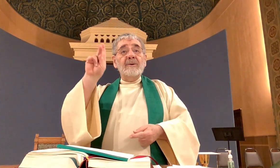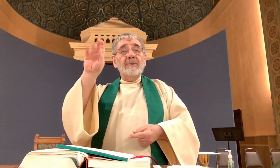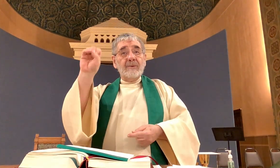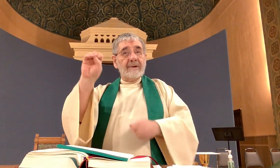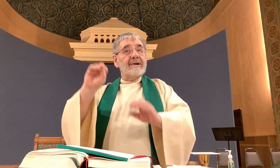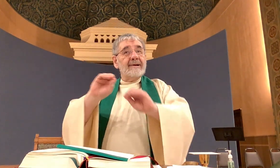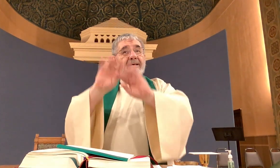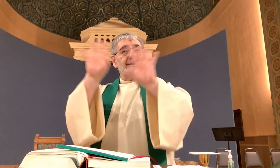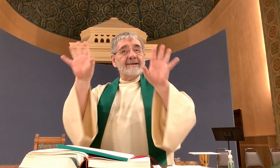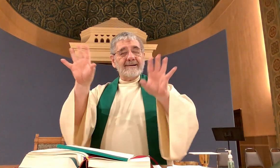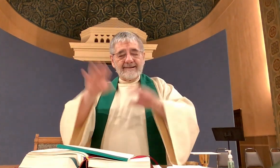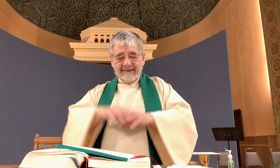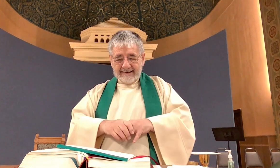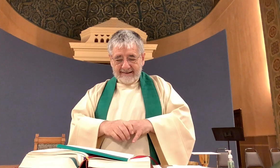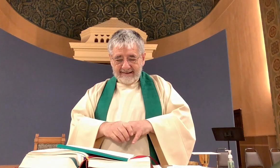and Luke speaks to that